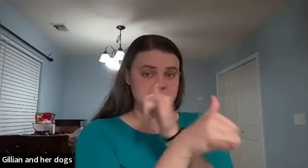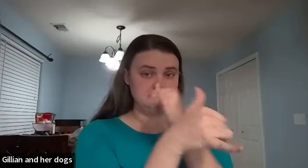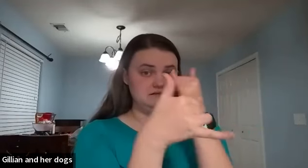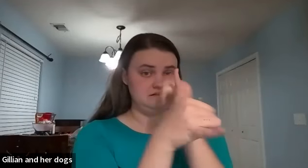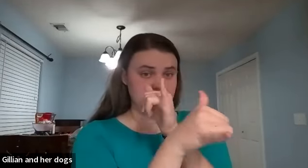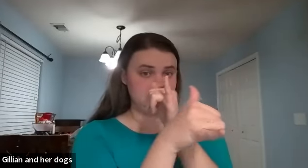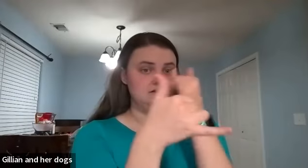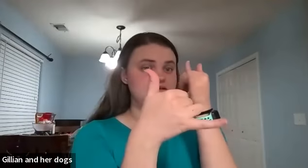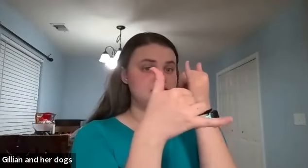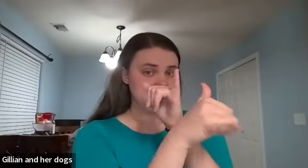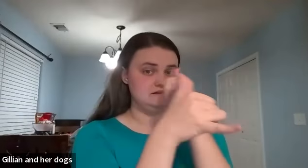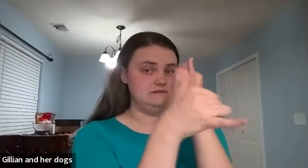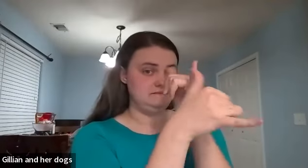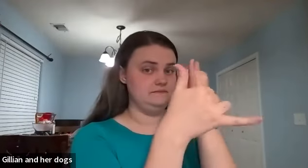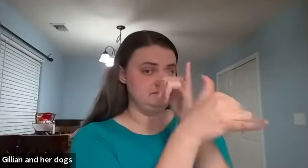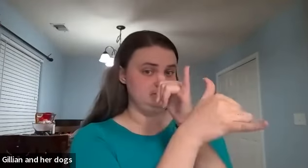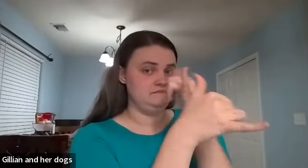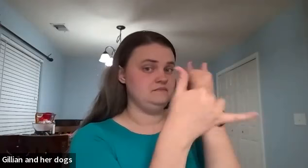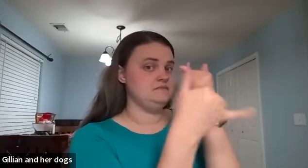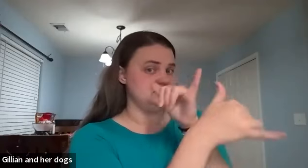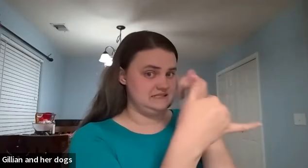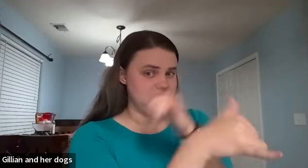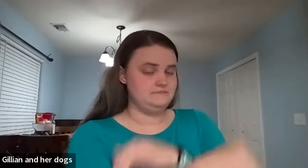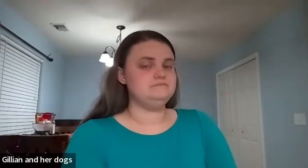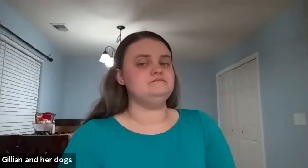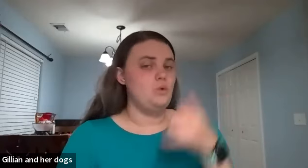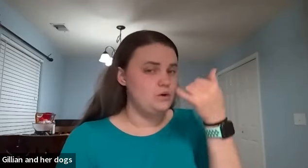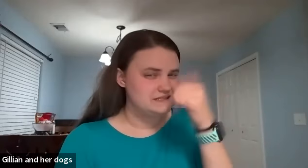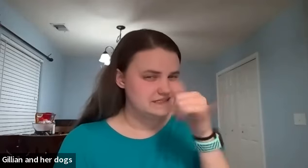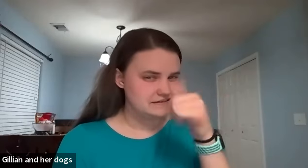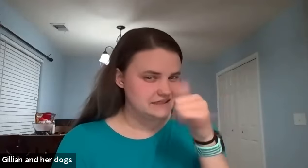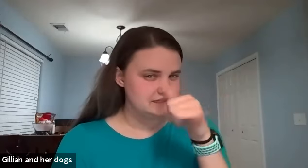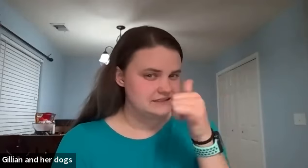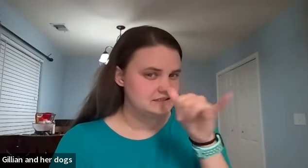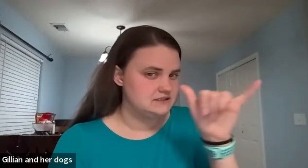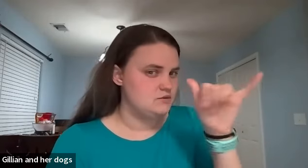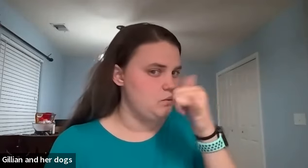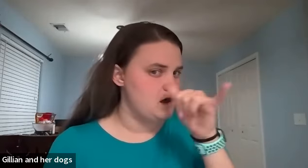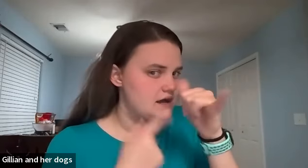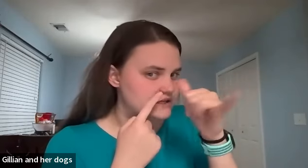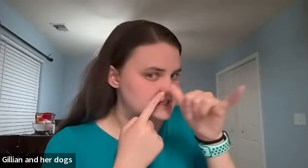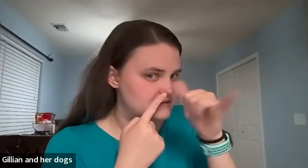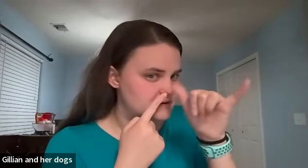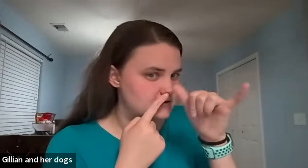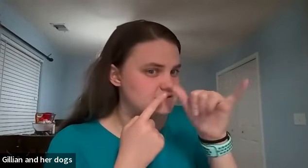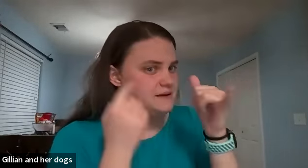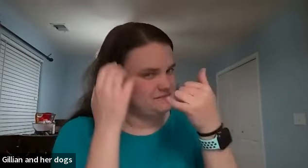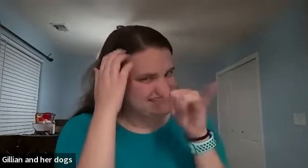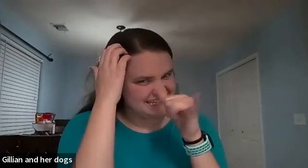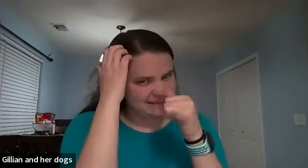silly silly silly silly or silly so why you shake in front of your nose yep silly